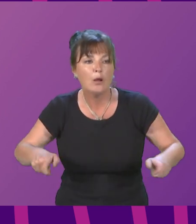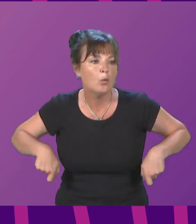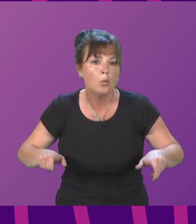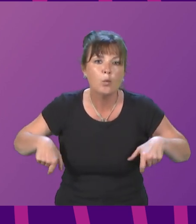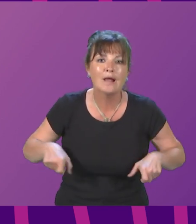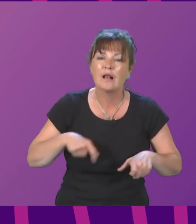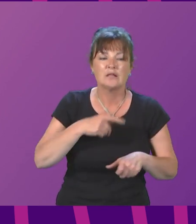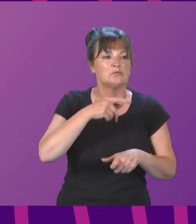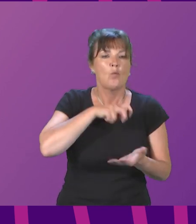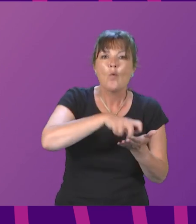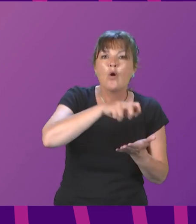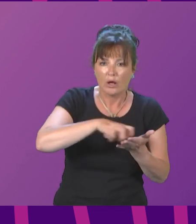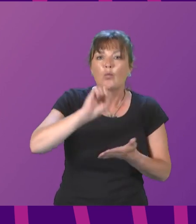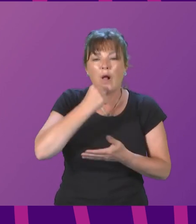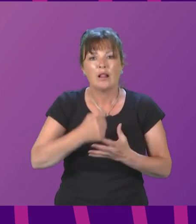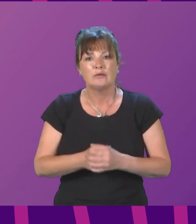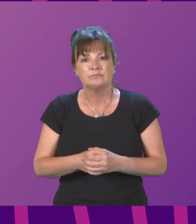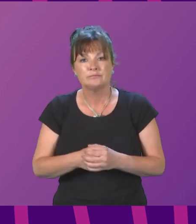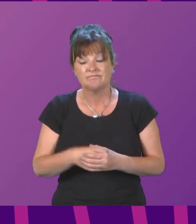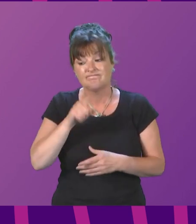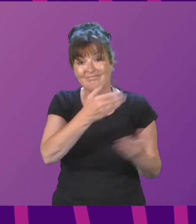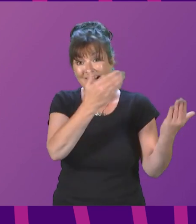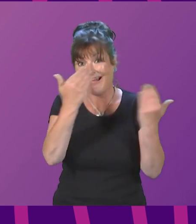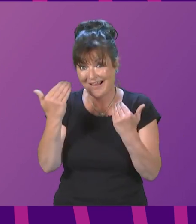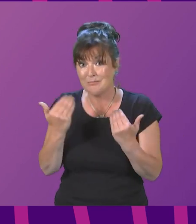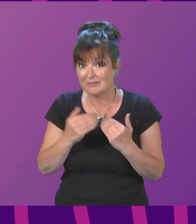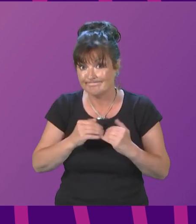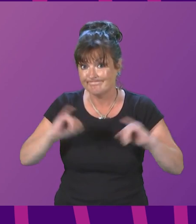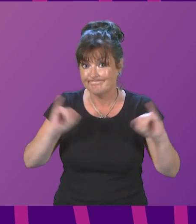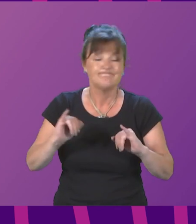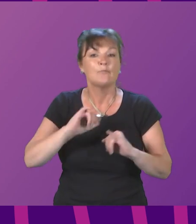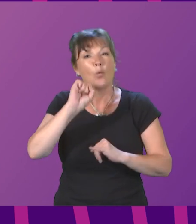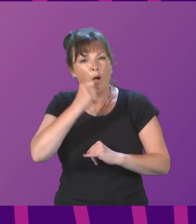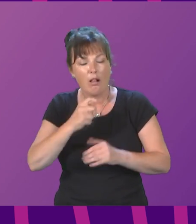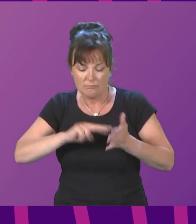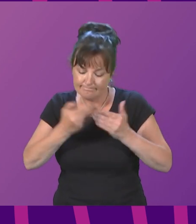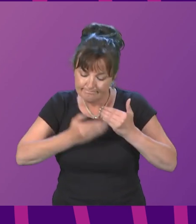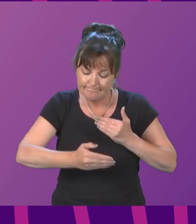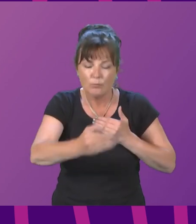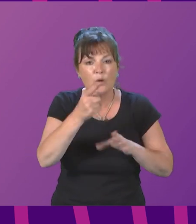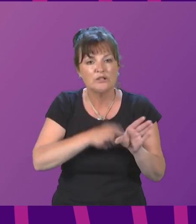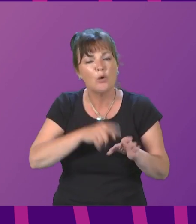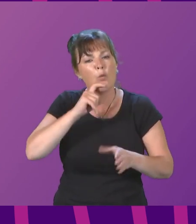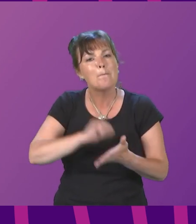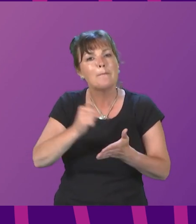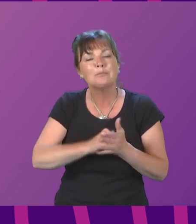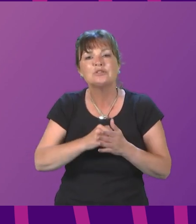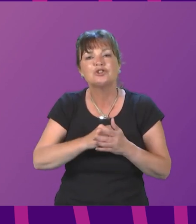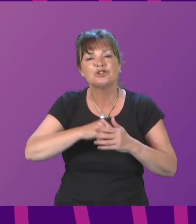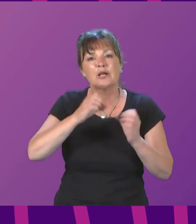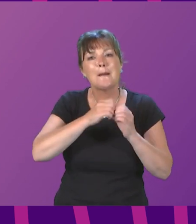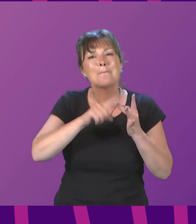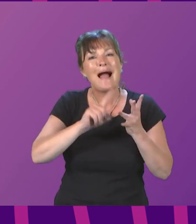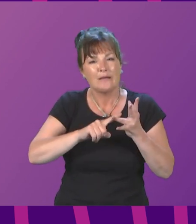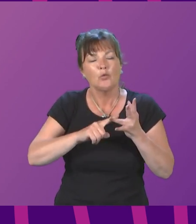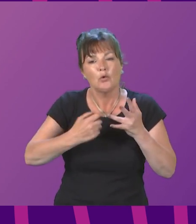Alongside the climate crisis, we will take action to address the nature crisis. In the year ahead, we will publish a biodiversity strategy and